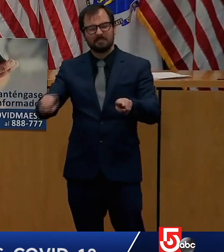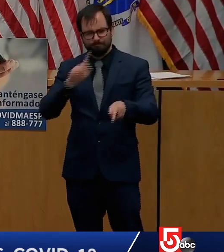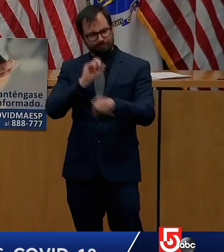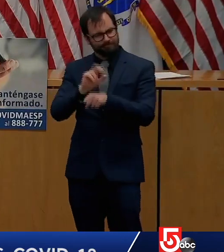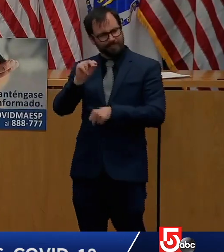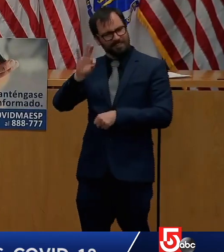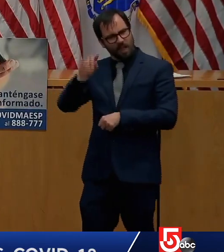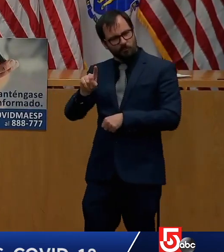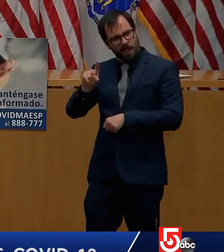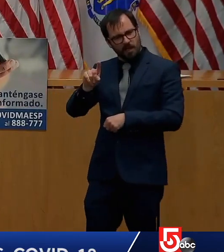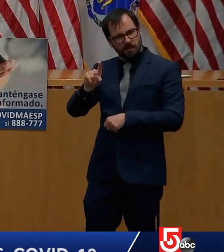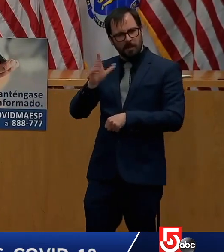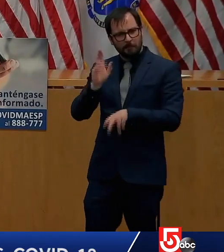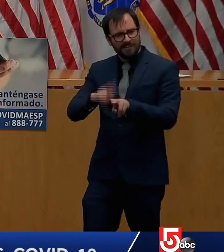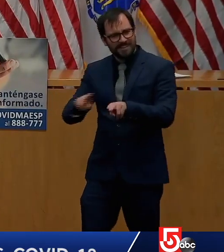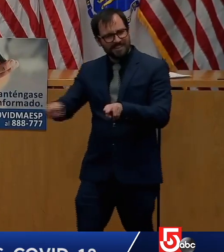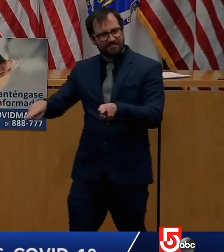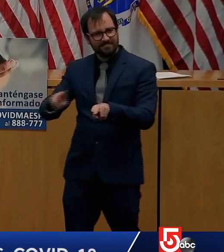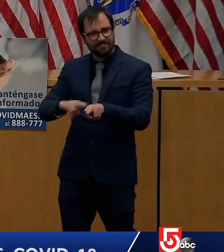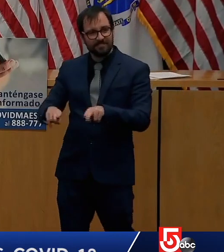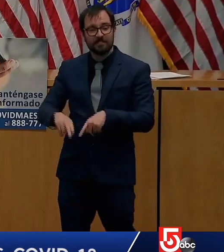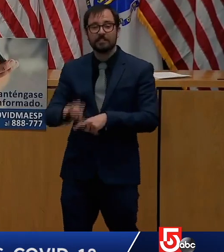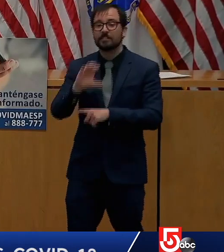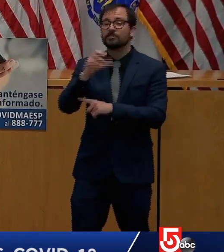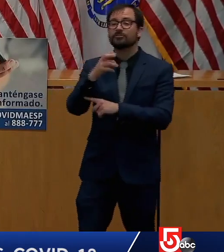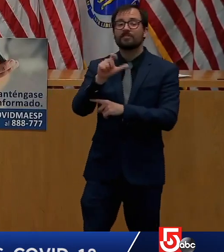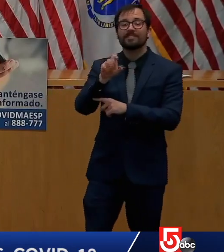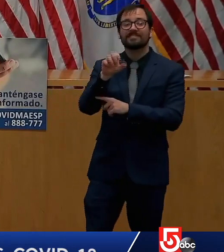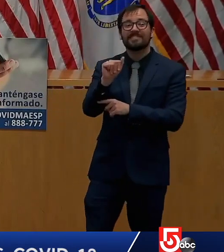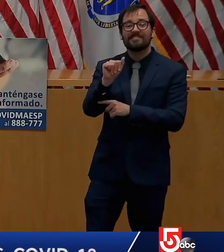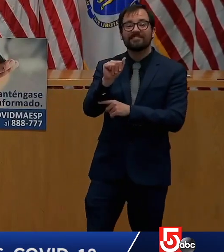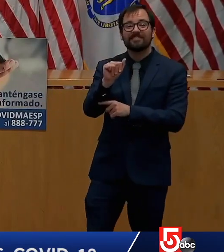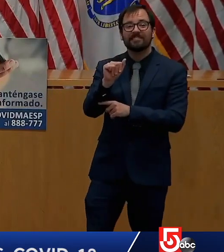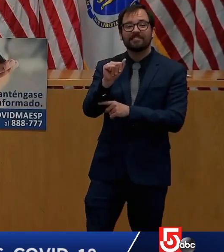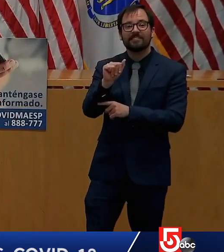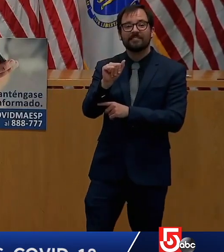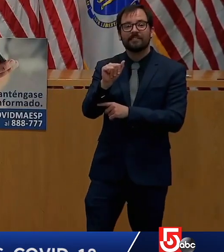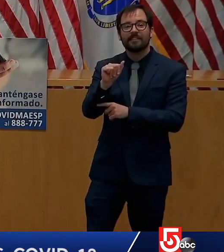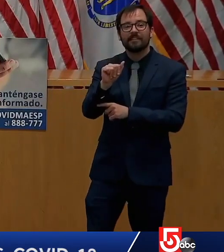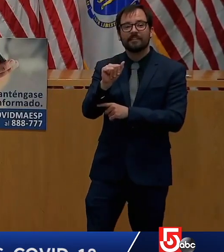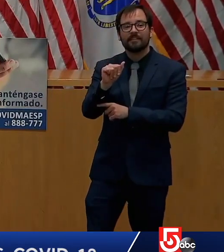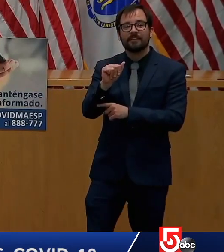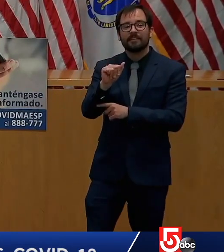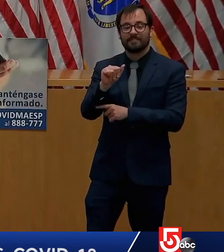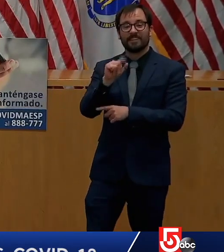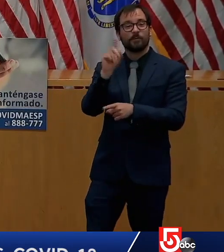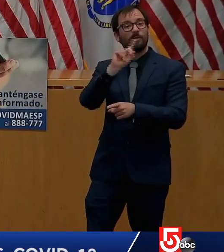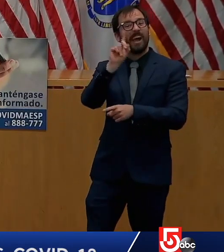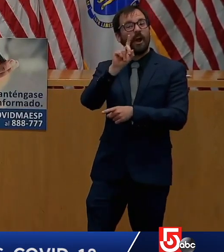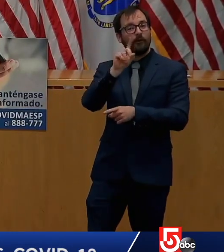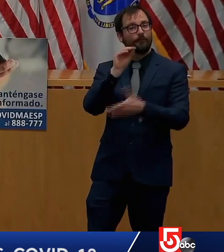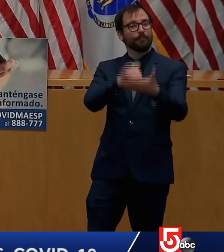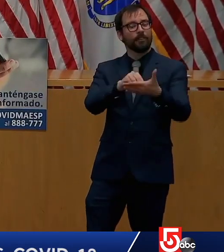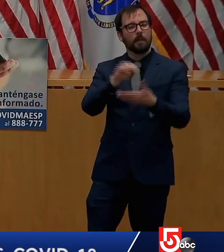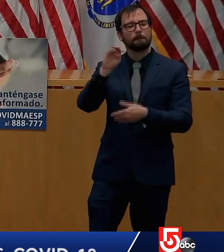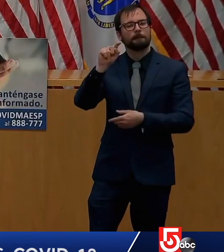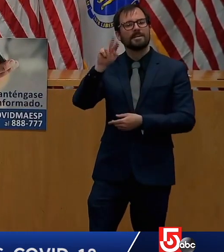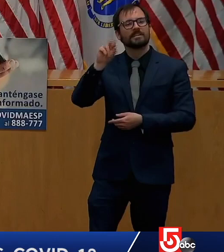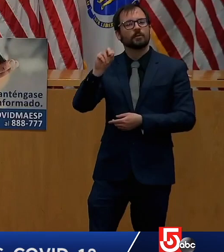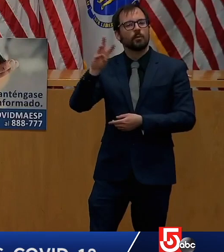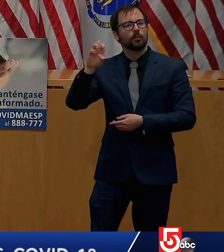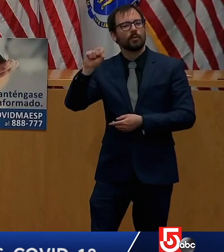in the Metro West region. Were there other issues that